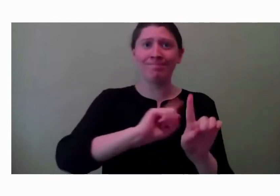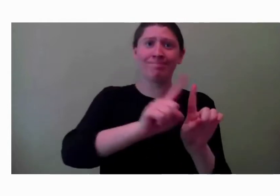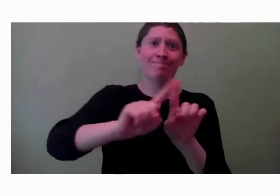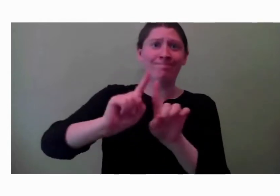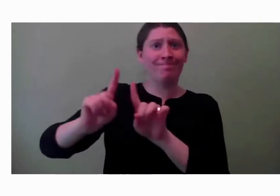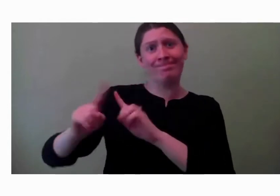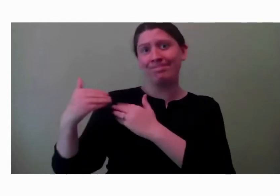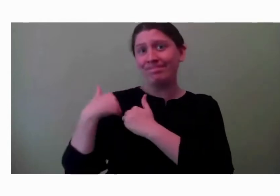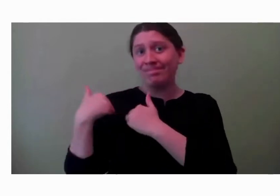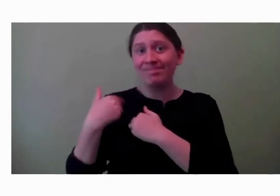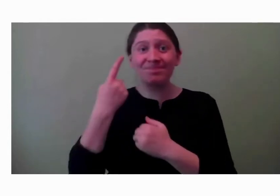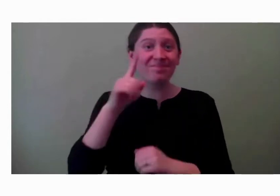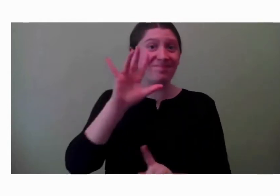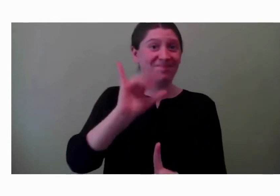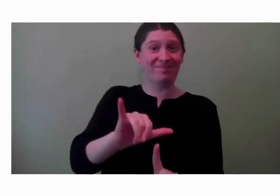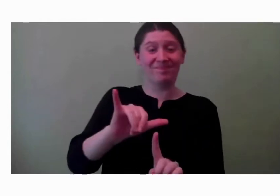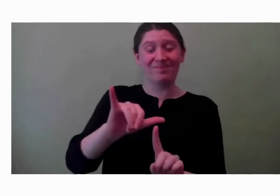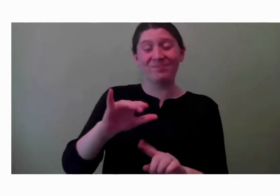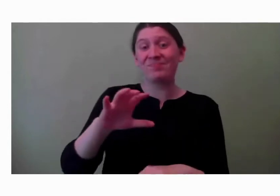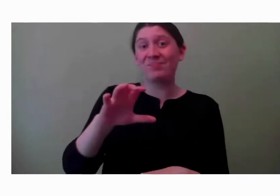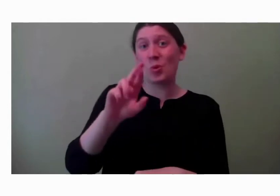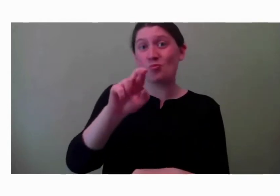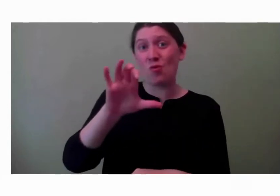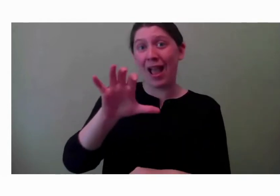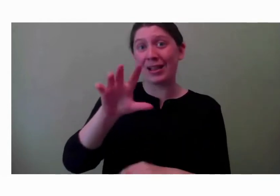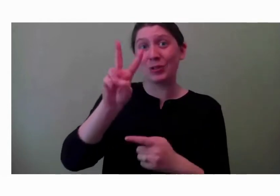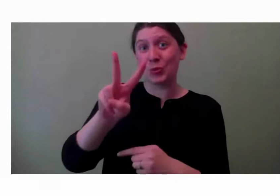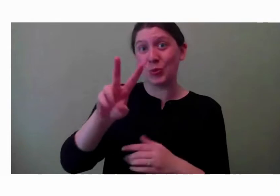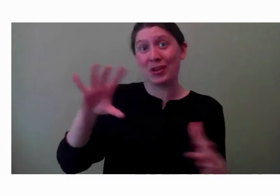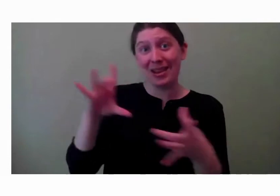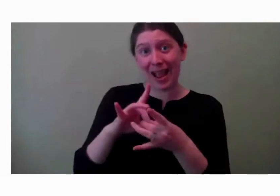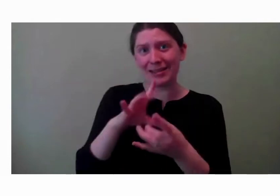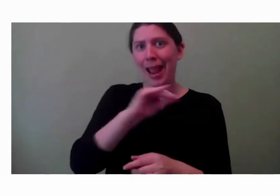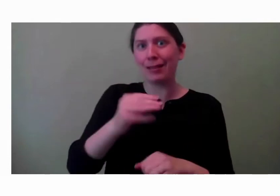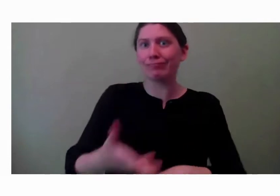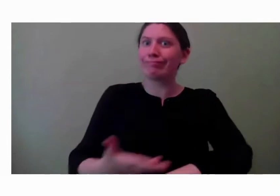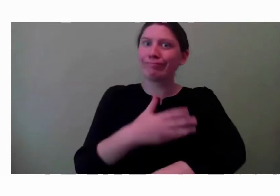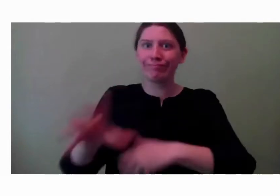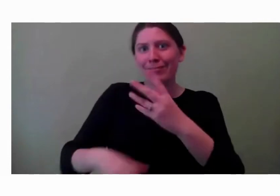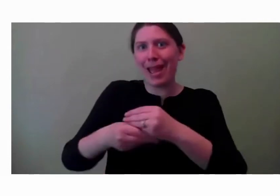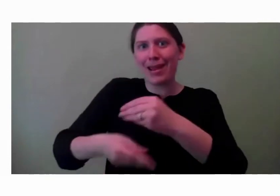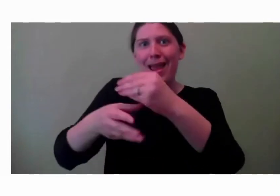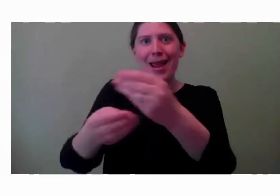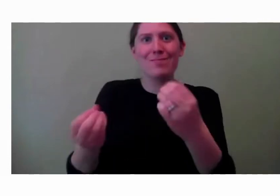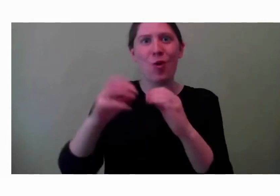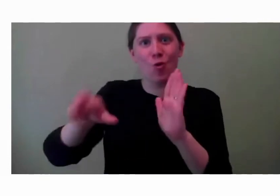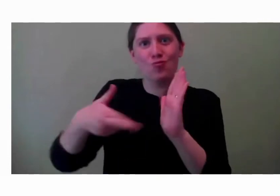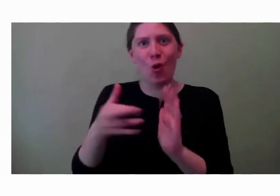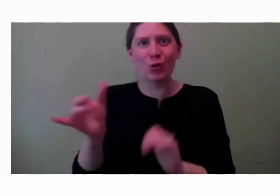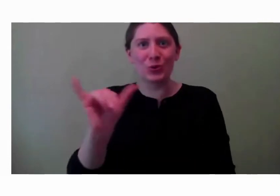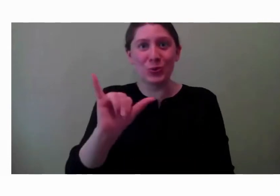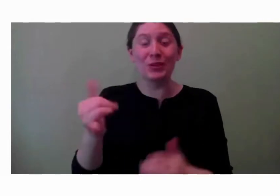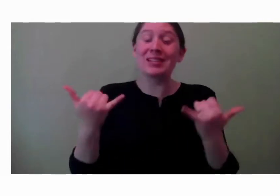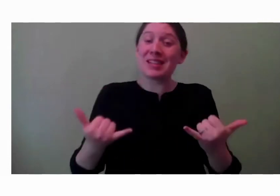Rec to Connect and continue to add more daily. So, today I get to add podcaster to that role, which is awesome.